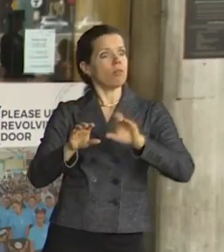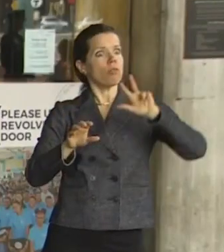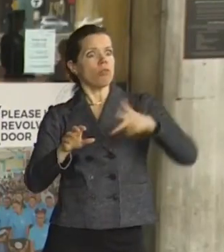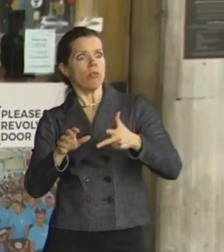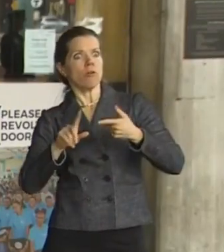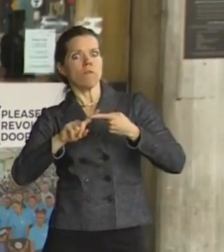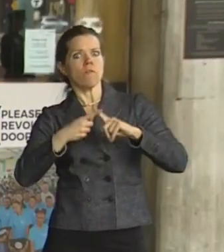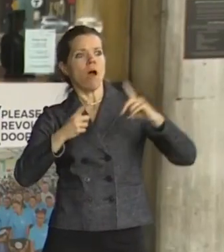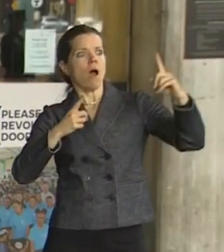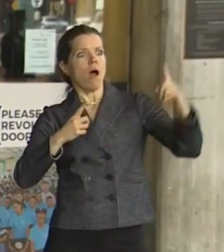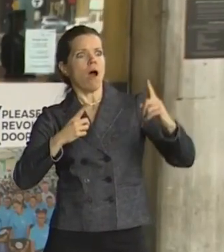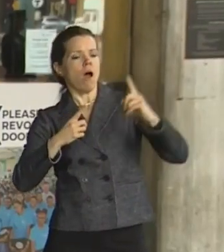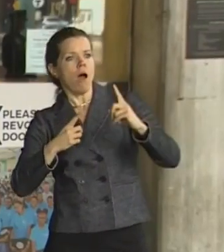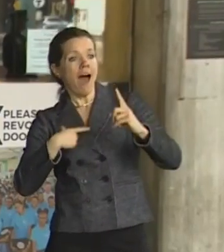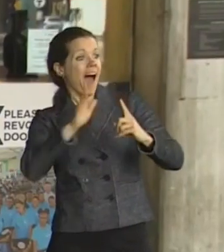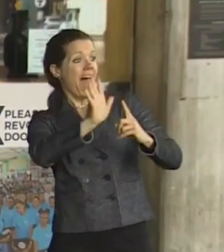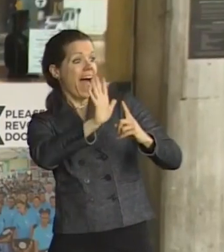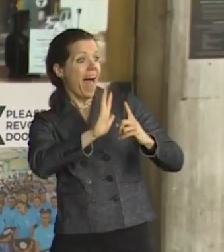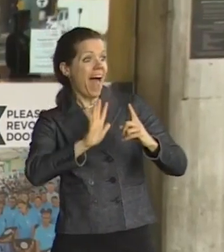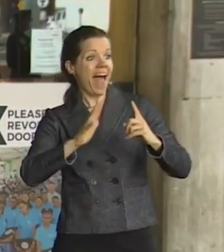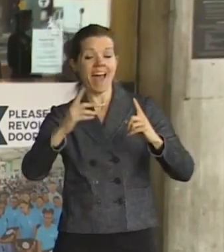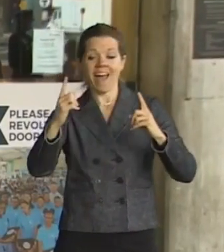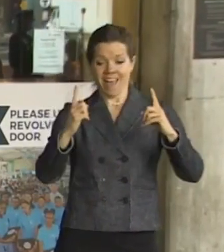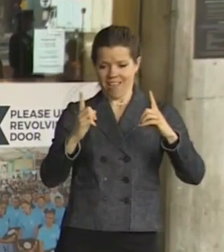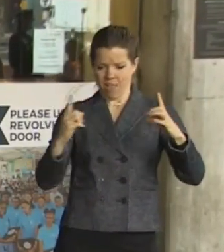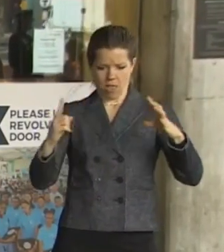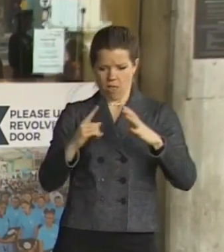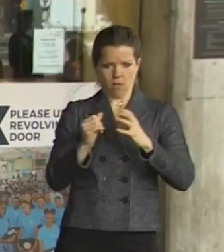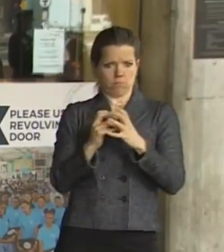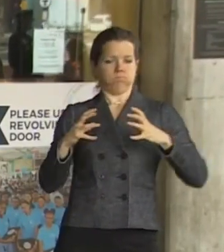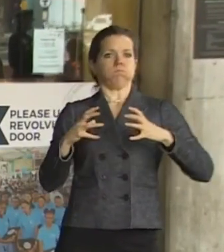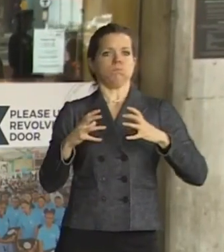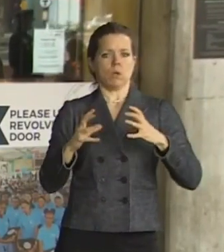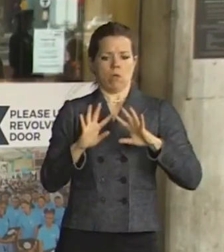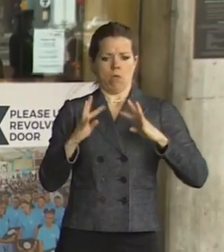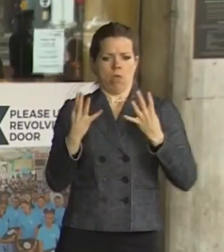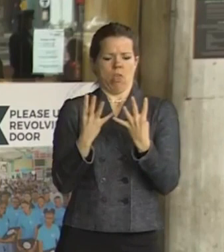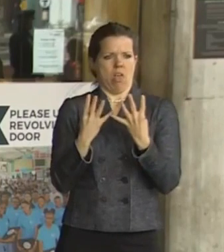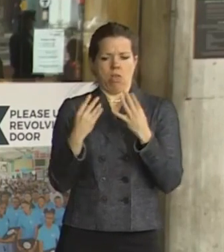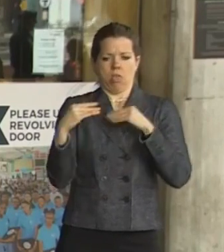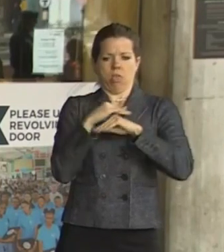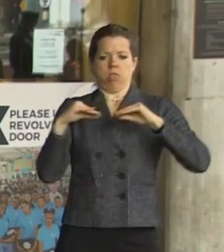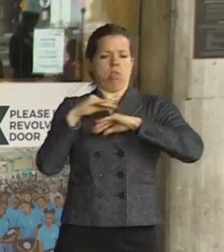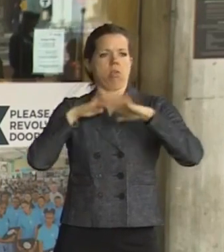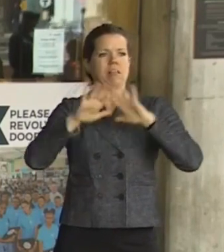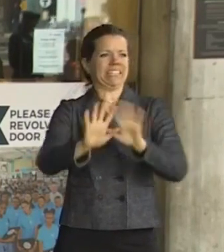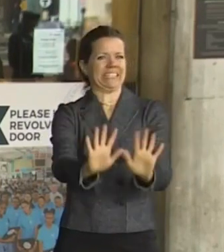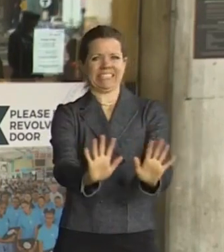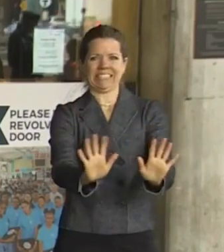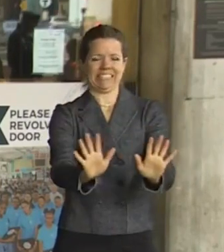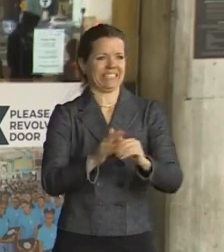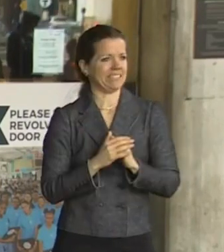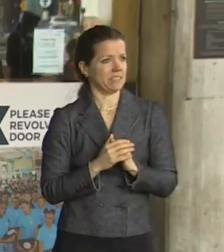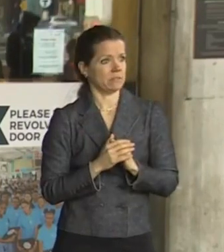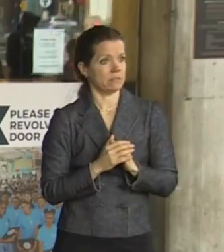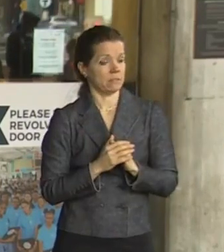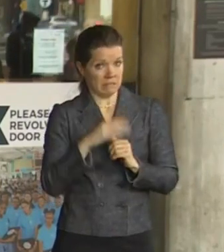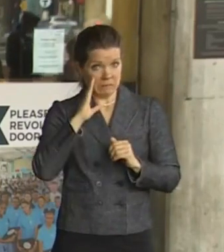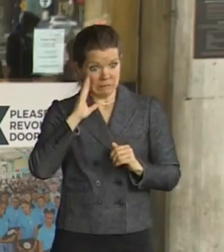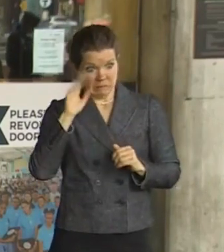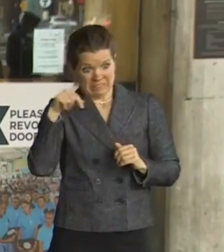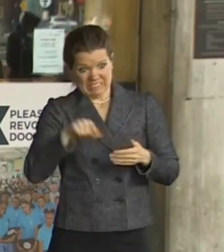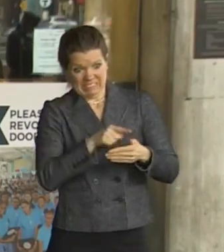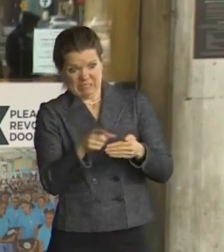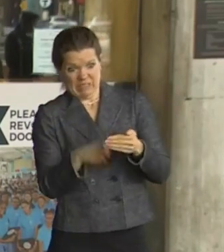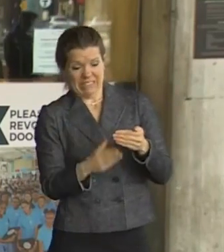This weekend we're expected to see beautiful weather in the high 60s and sunny. We expect to see everyone as this week goes